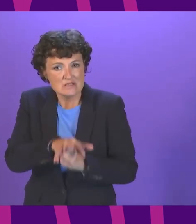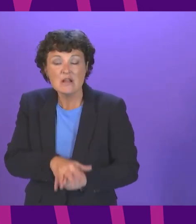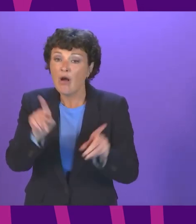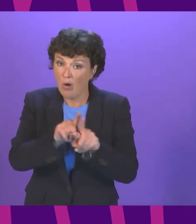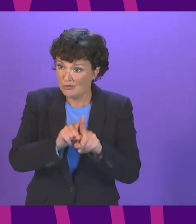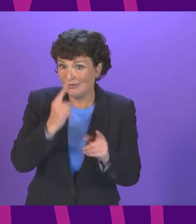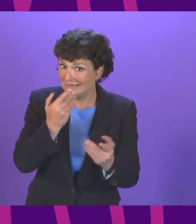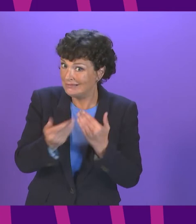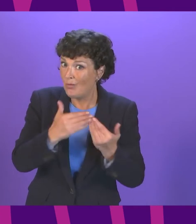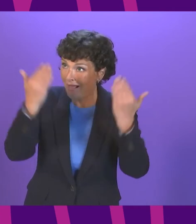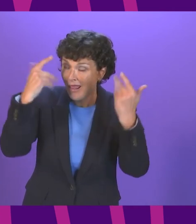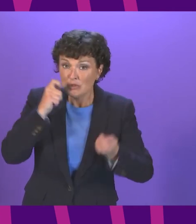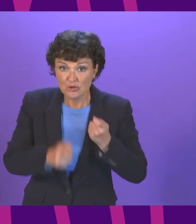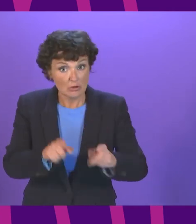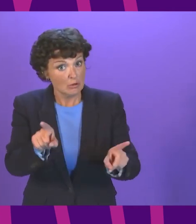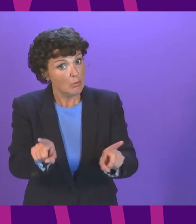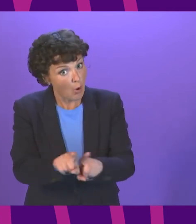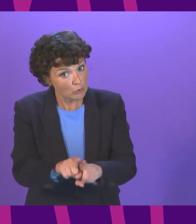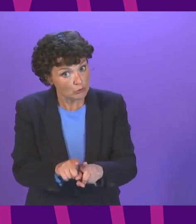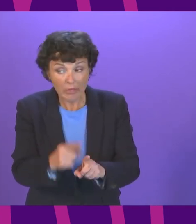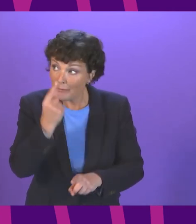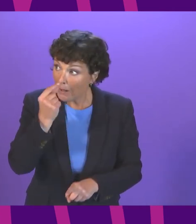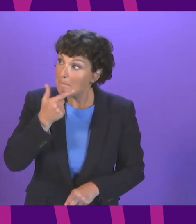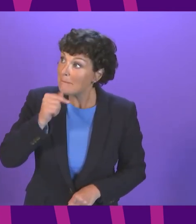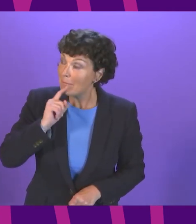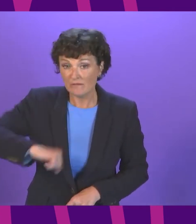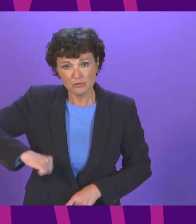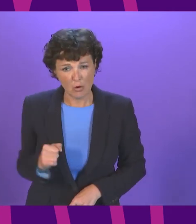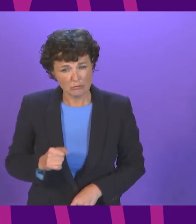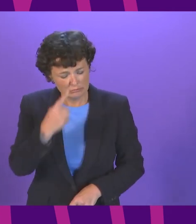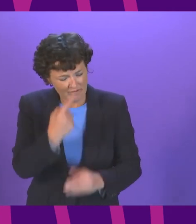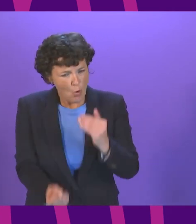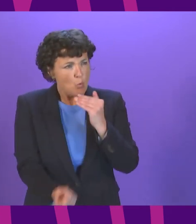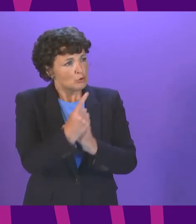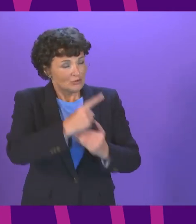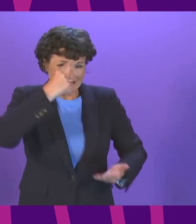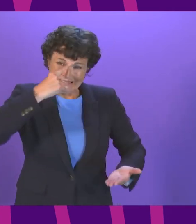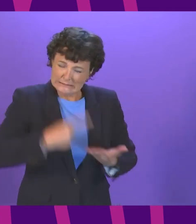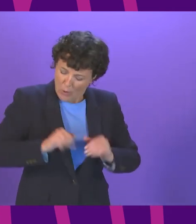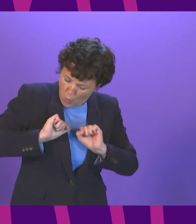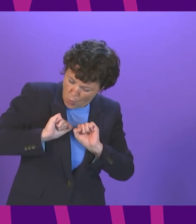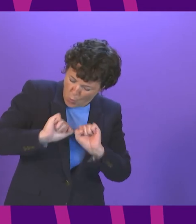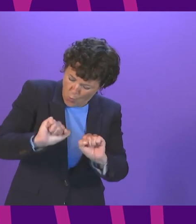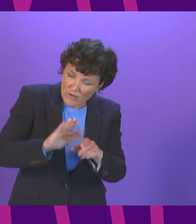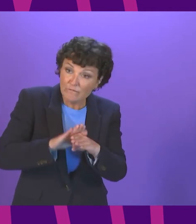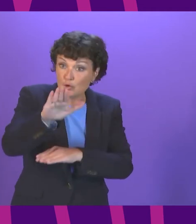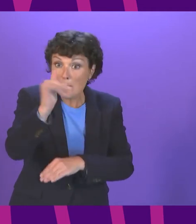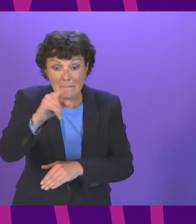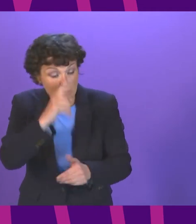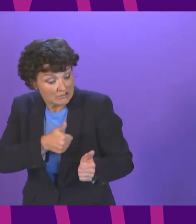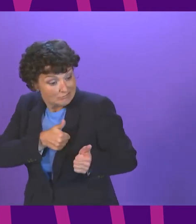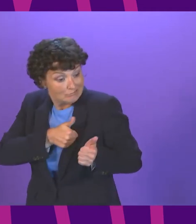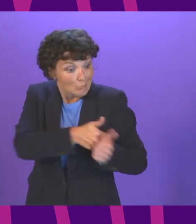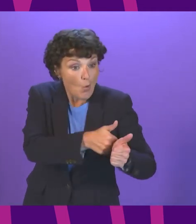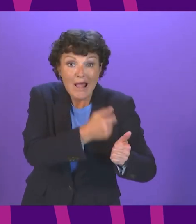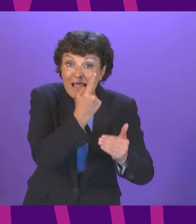course and of course the ability of people in Scotland to be given the chance to decide on its own future with this pro-independence majority